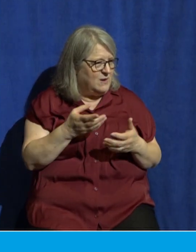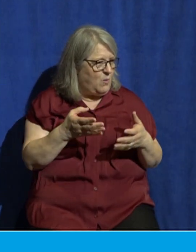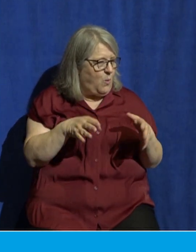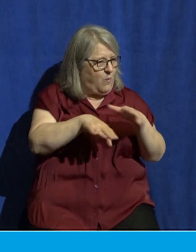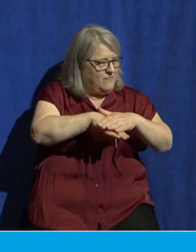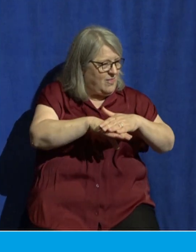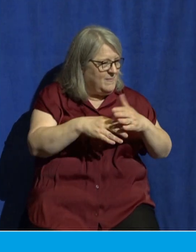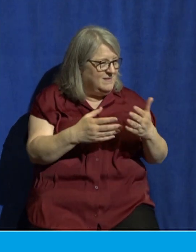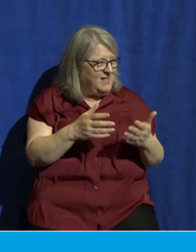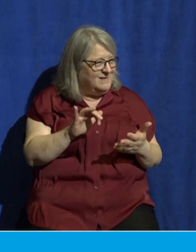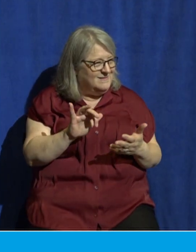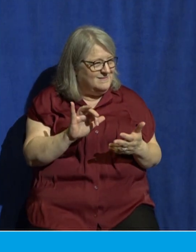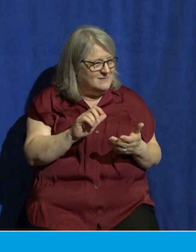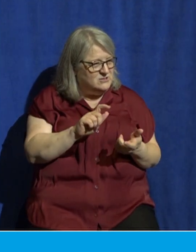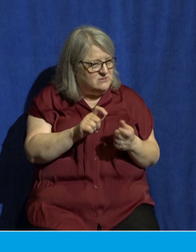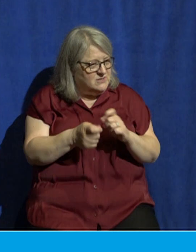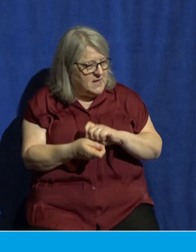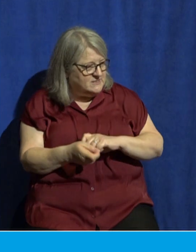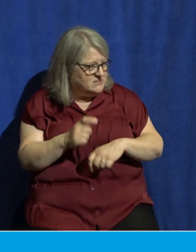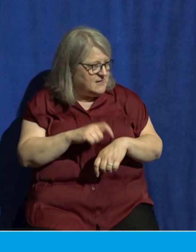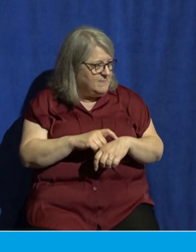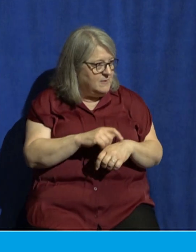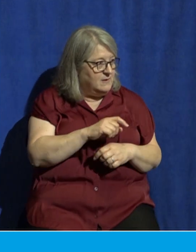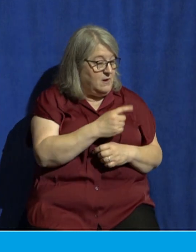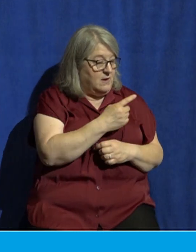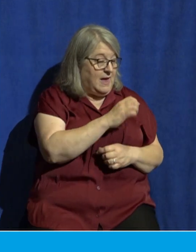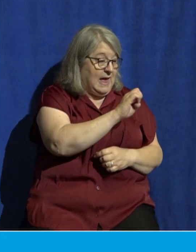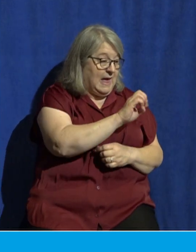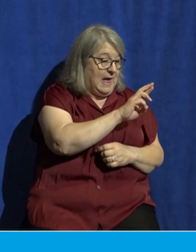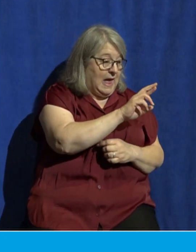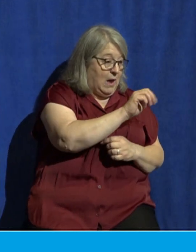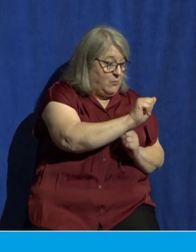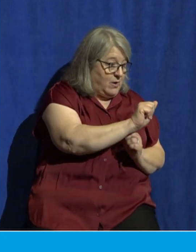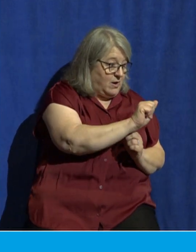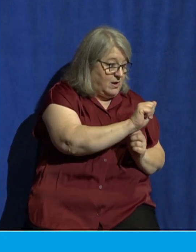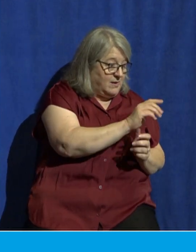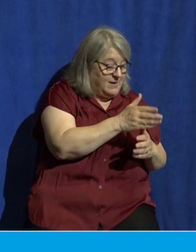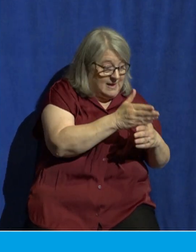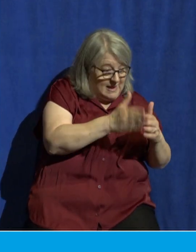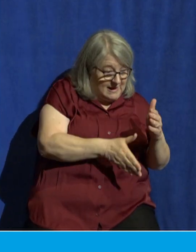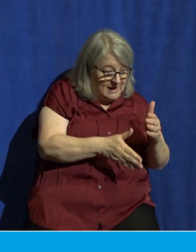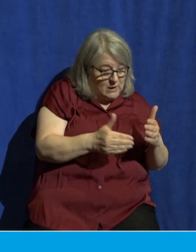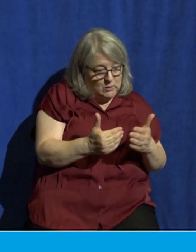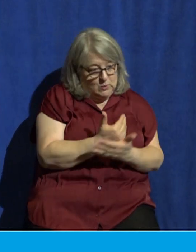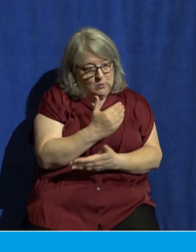transitional period where one era is ending and another era is beginning.